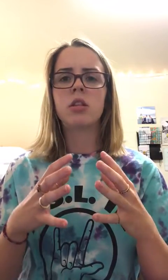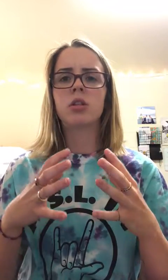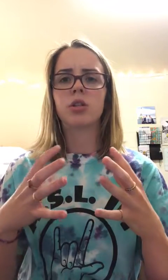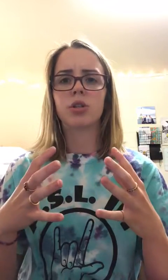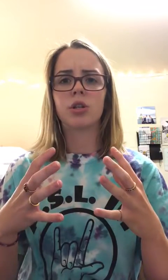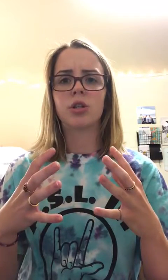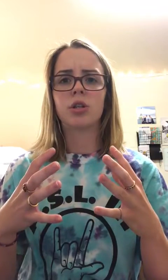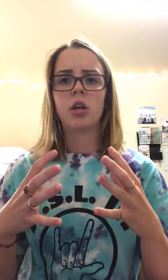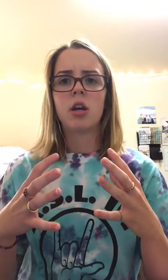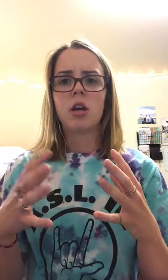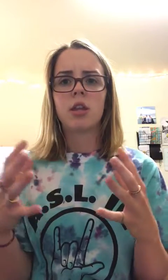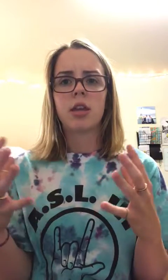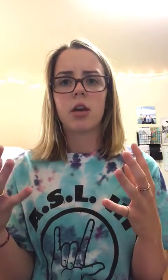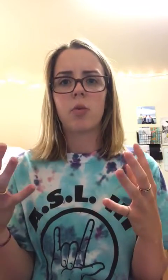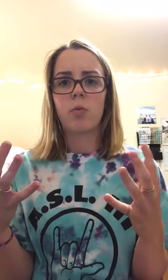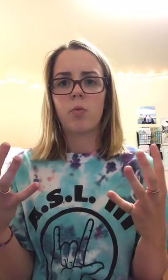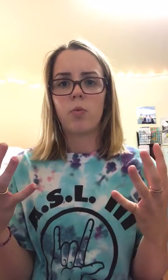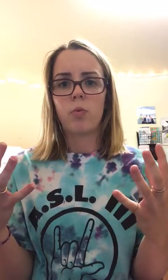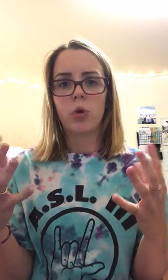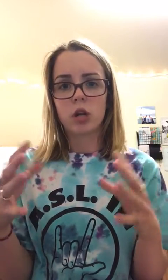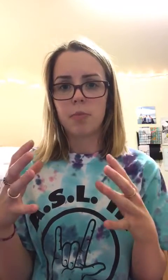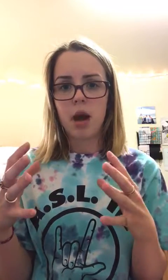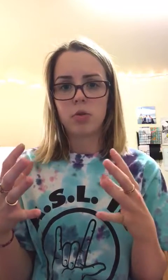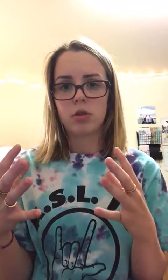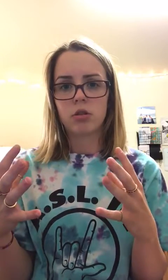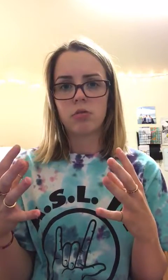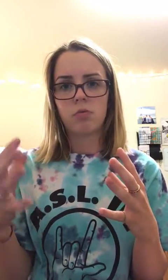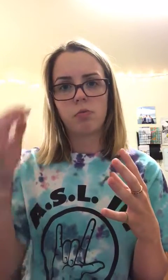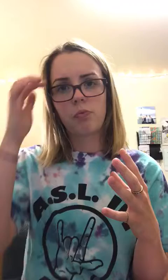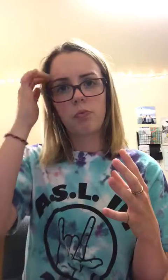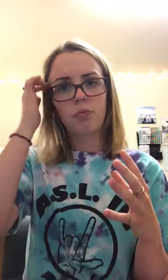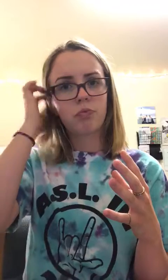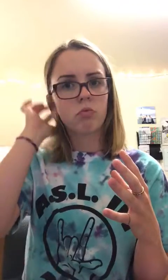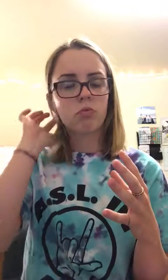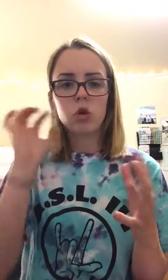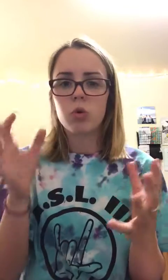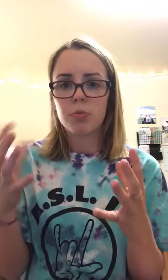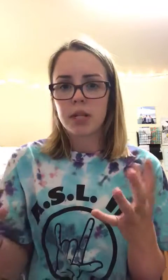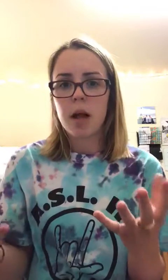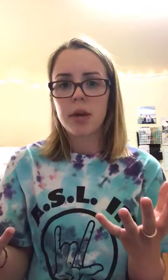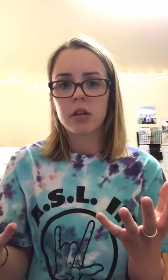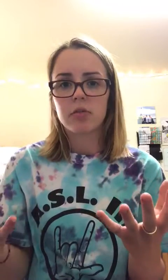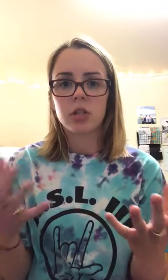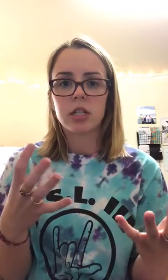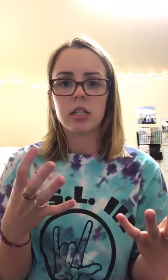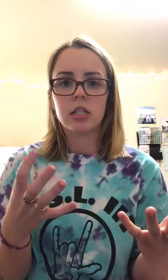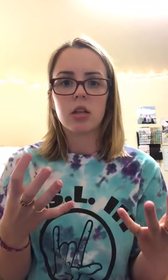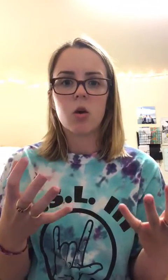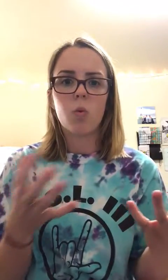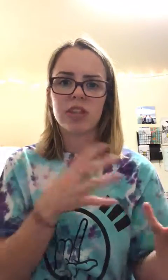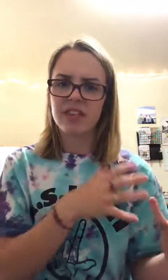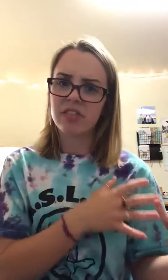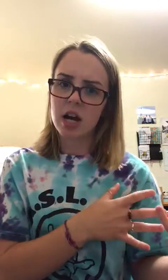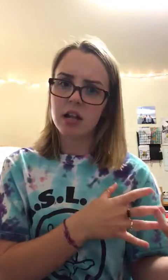And then learners, they worry about who they're becoming versus what they've done.